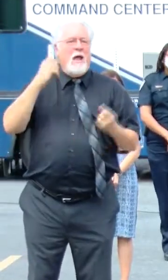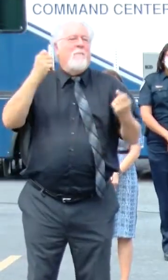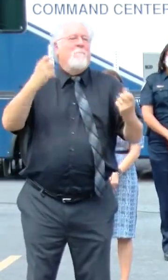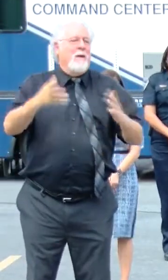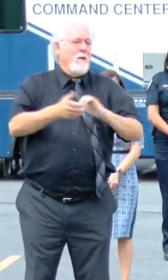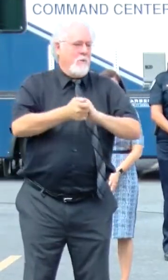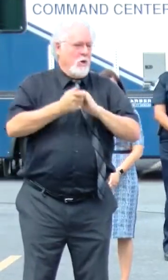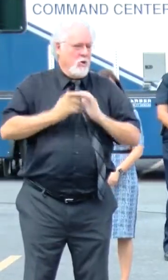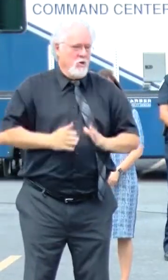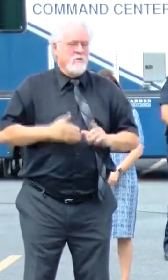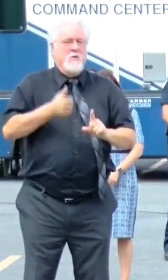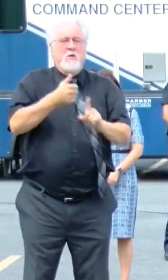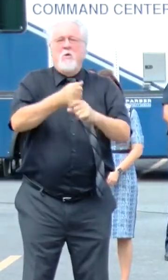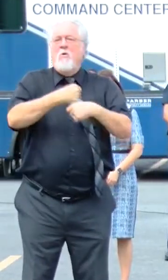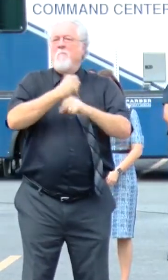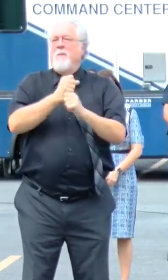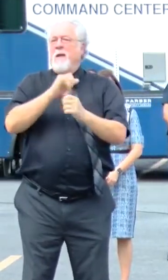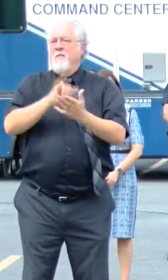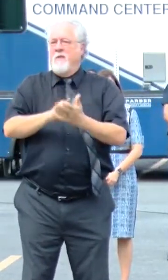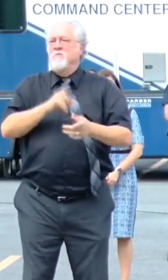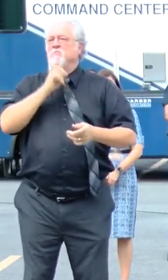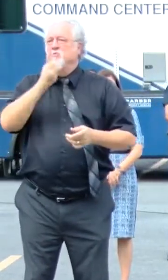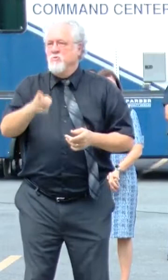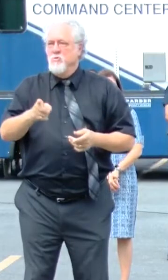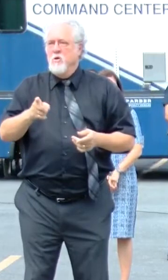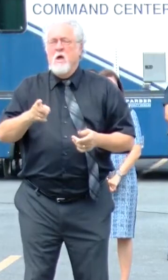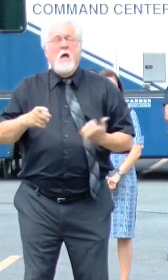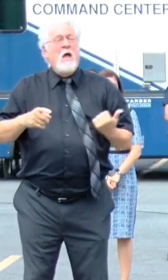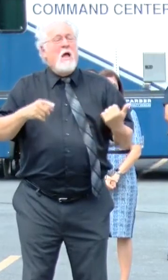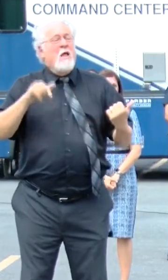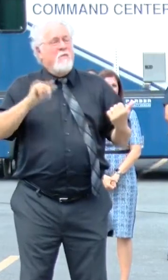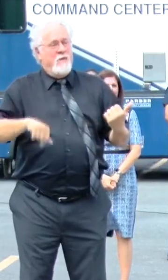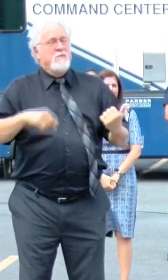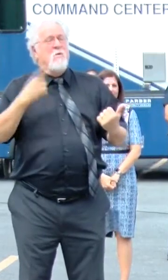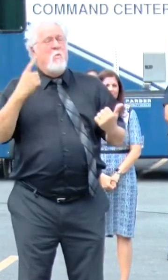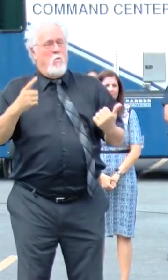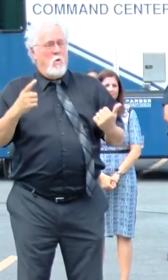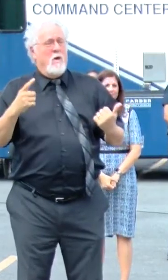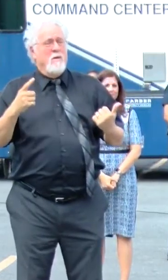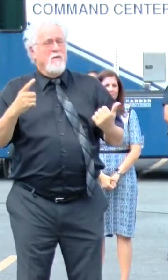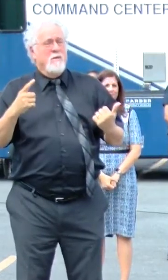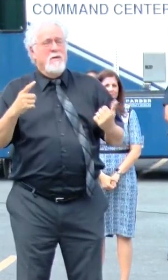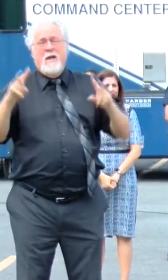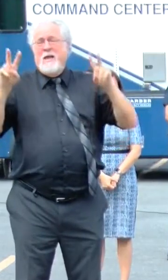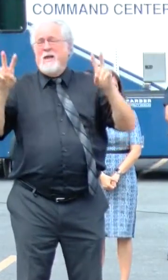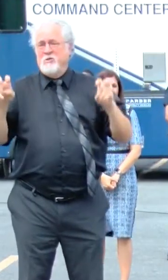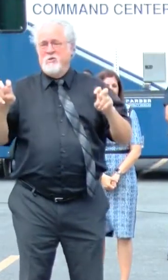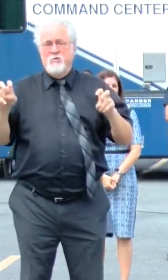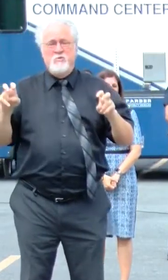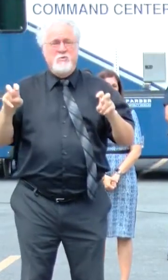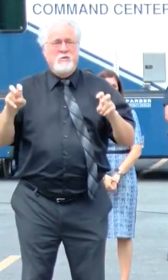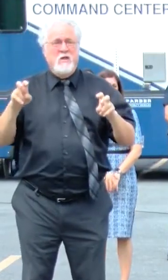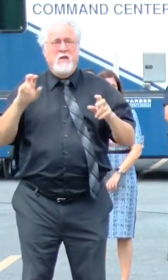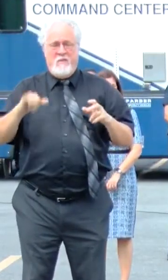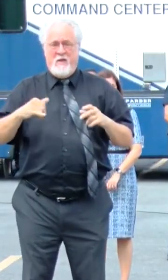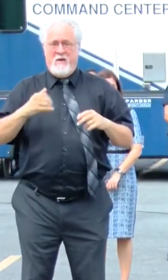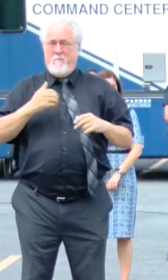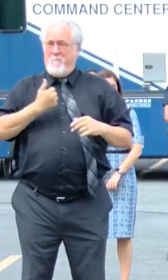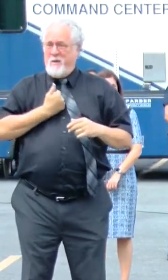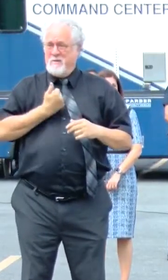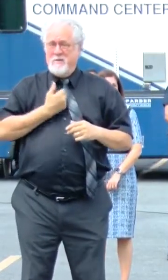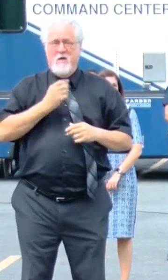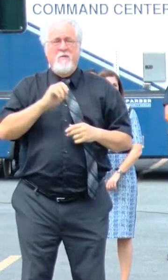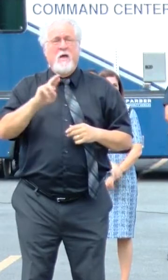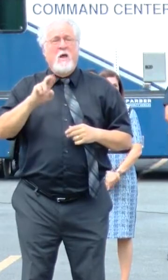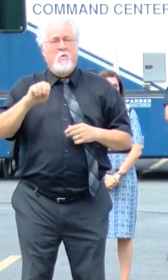partners who have made this a reality. Certainly, this has been one of the issues that myself and